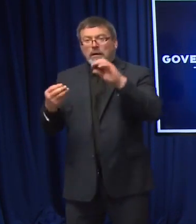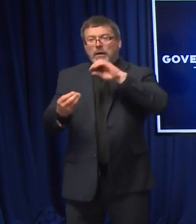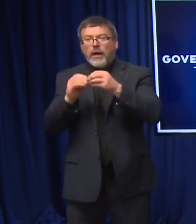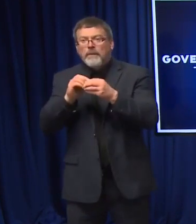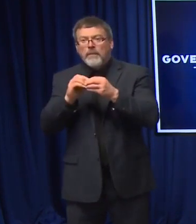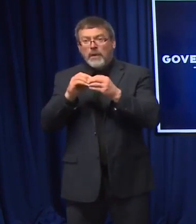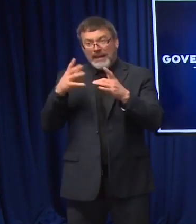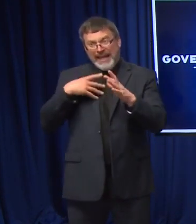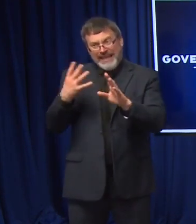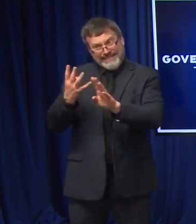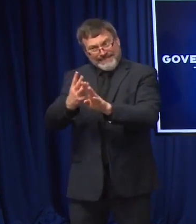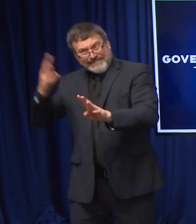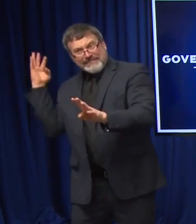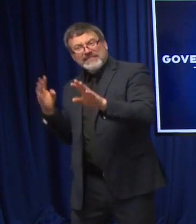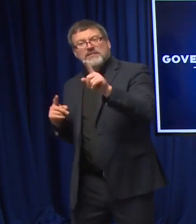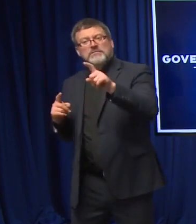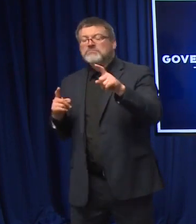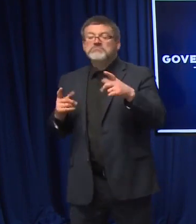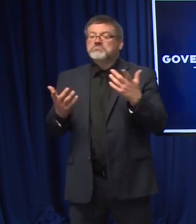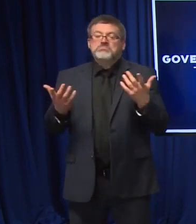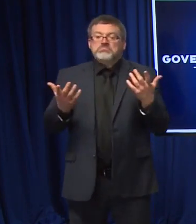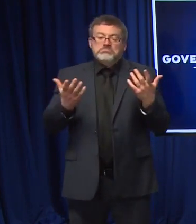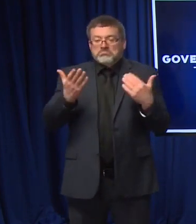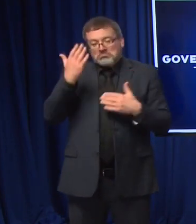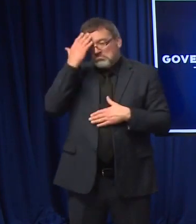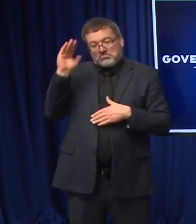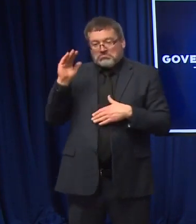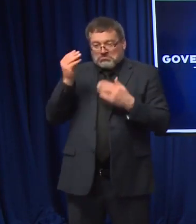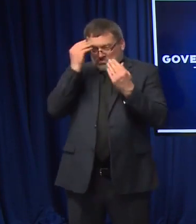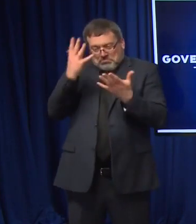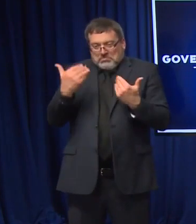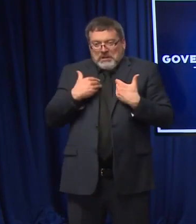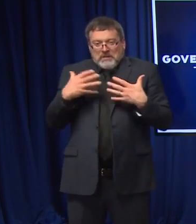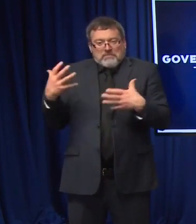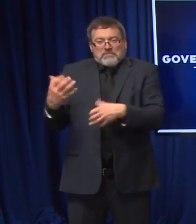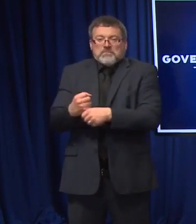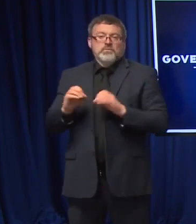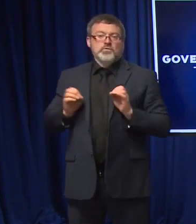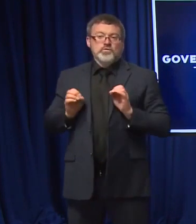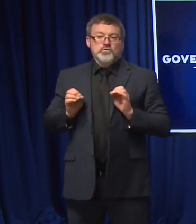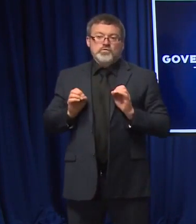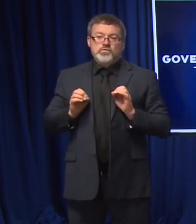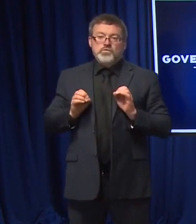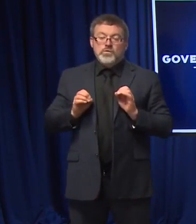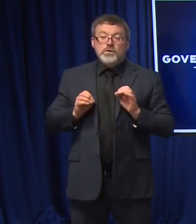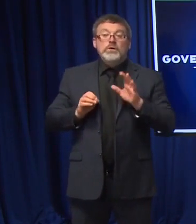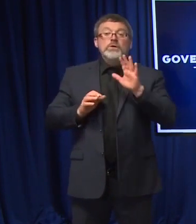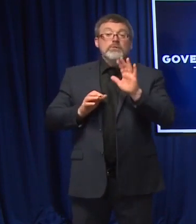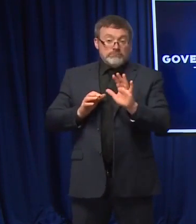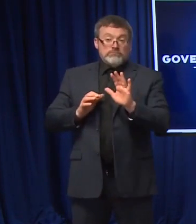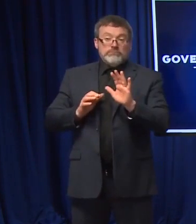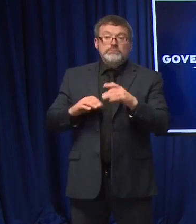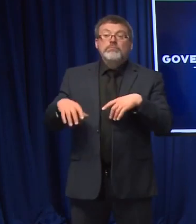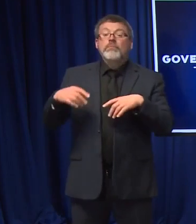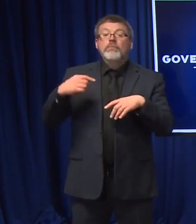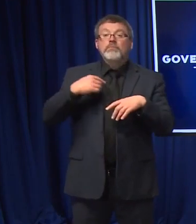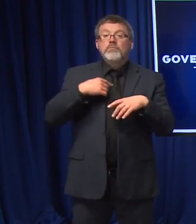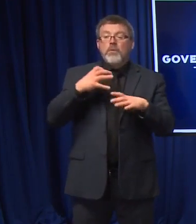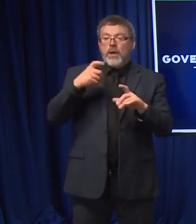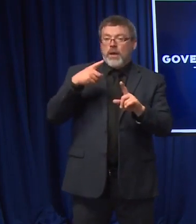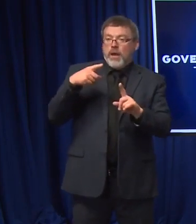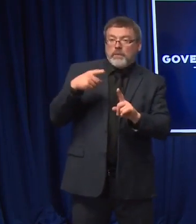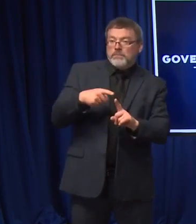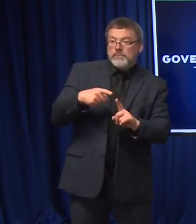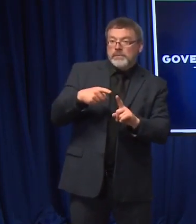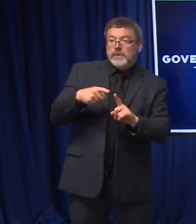And partly that's because we're working with our, so first off, there are multiple ways that parents can